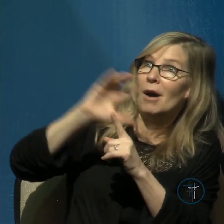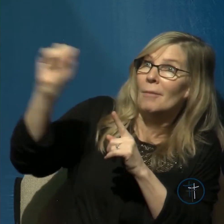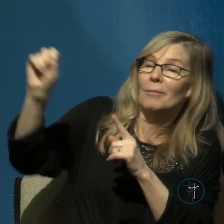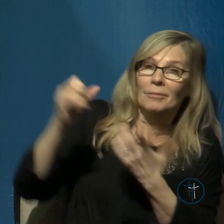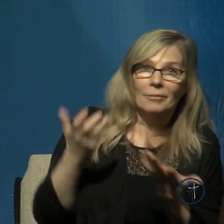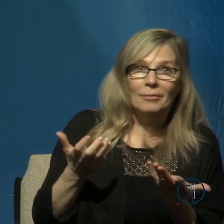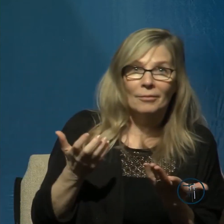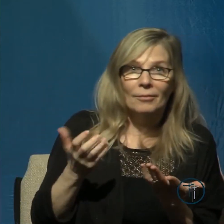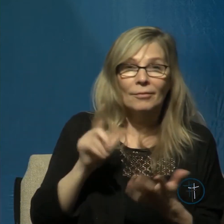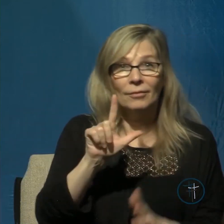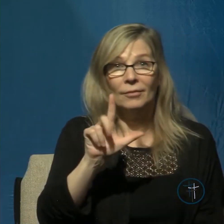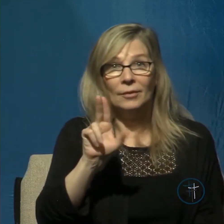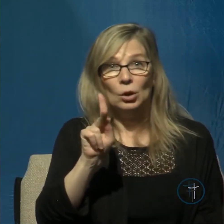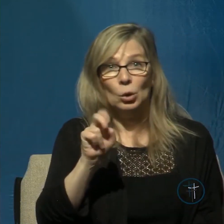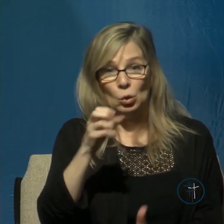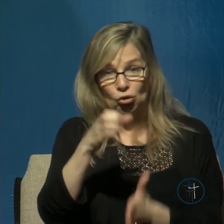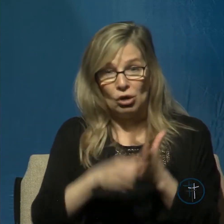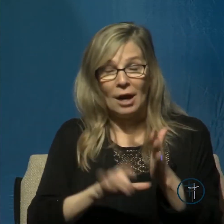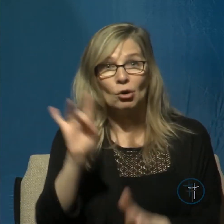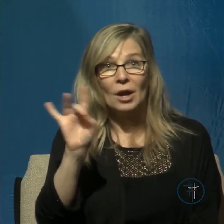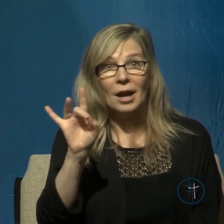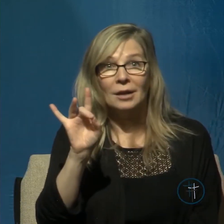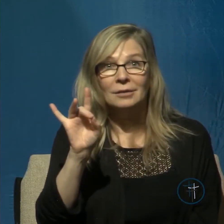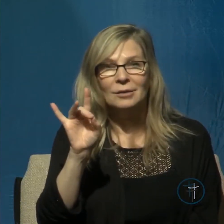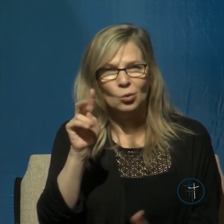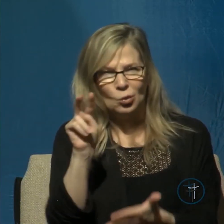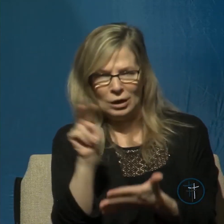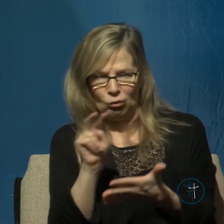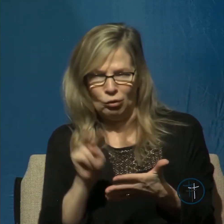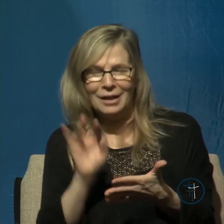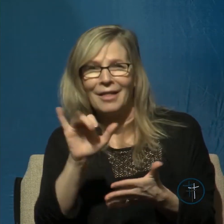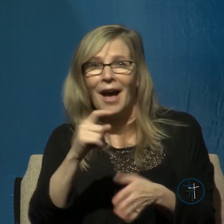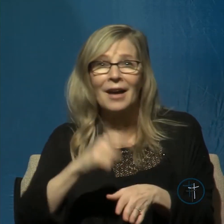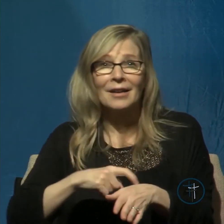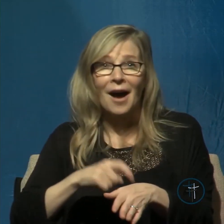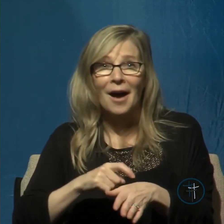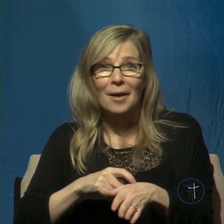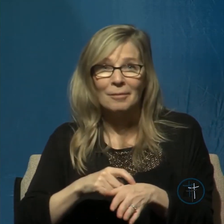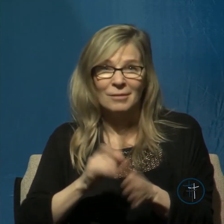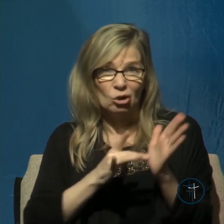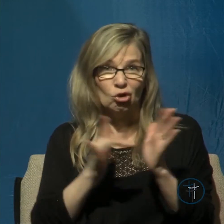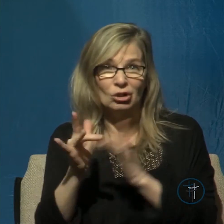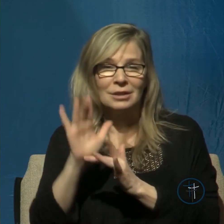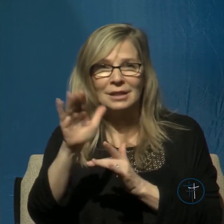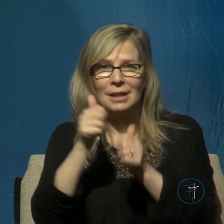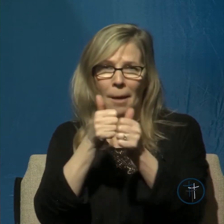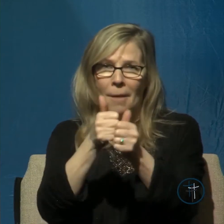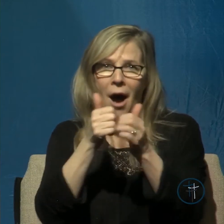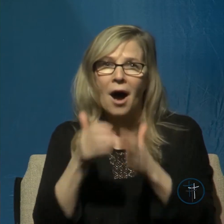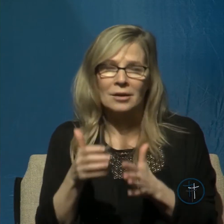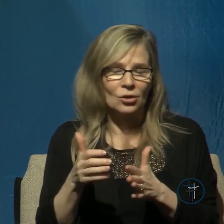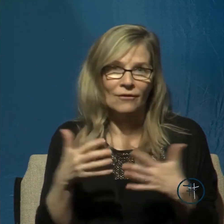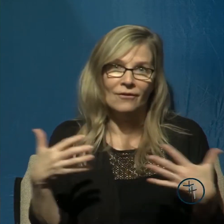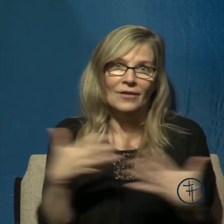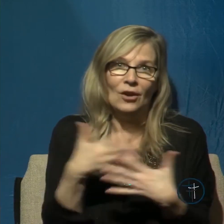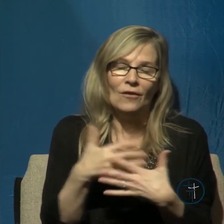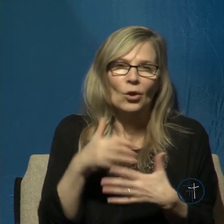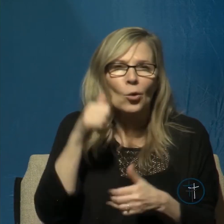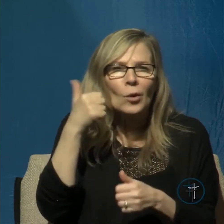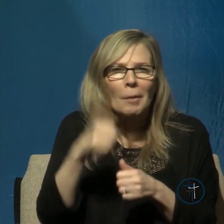the time that the Lord's apostles were very fearful they panicked when a storm came up upon them while they